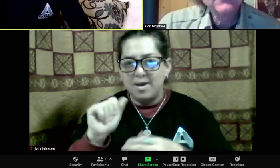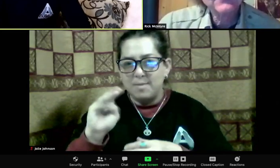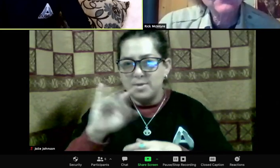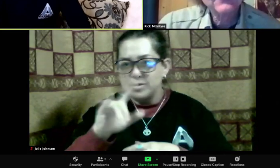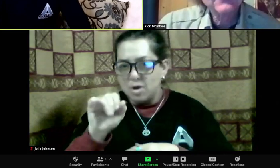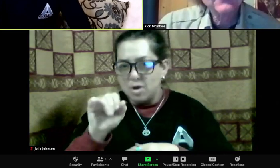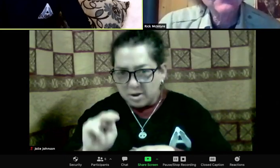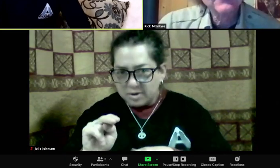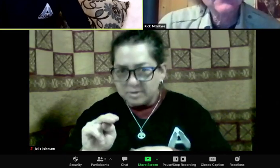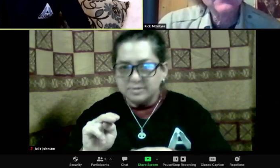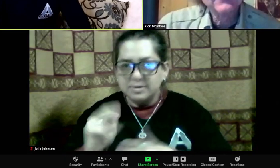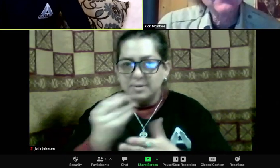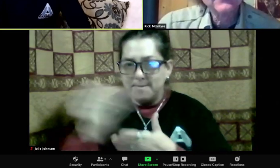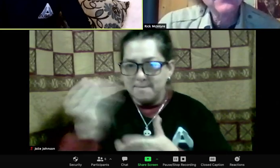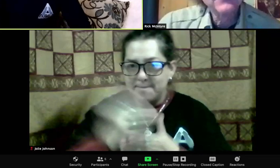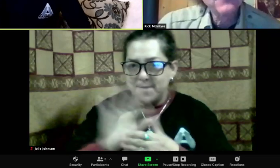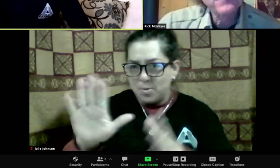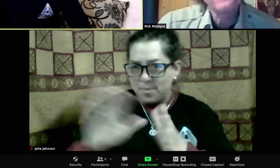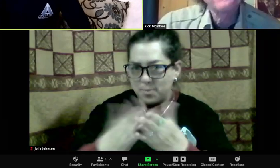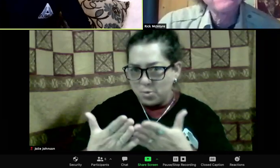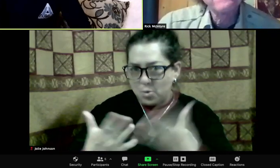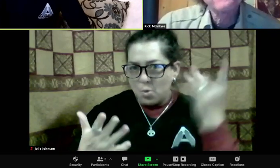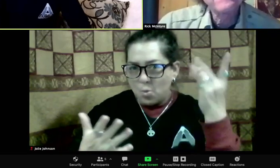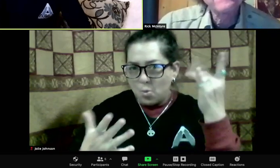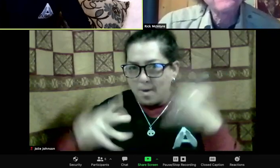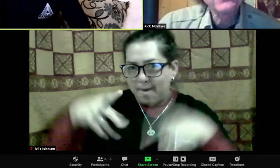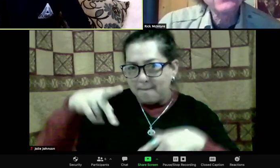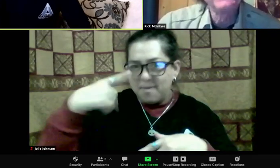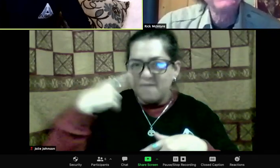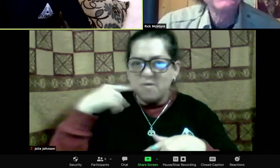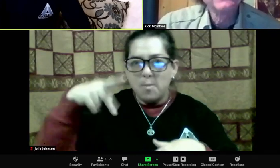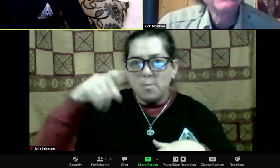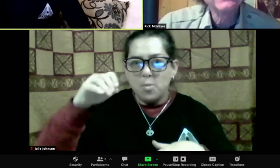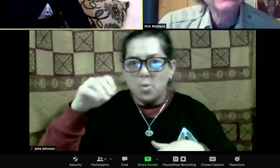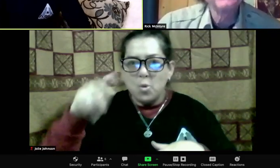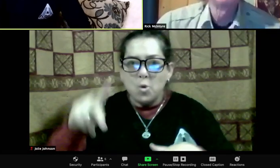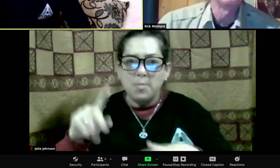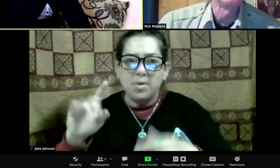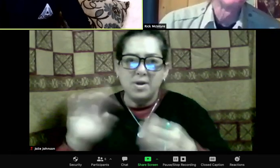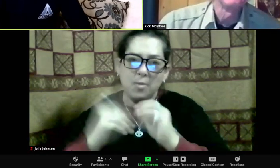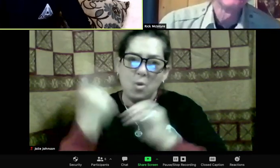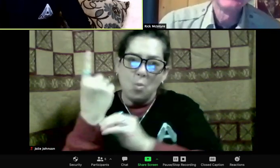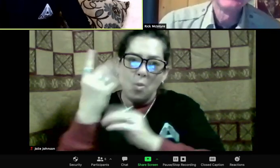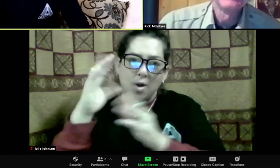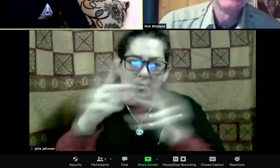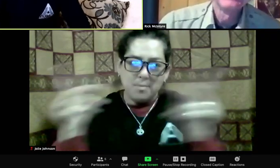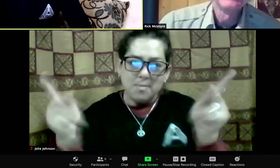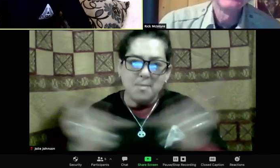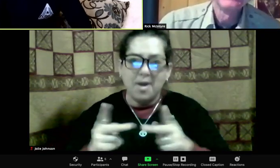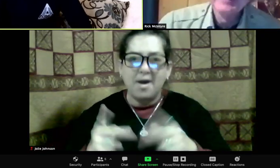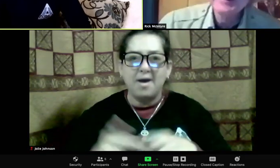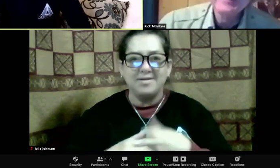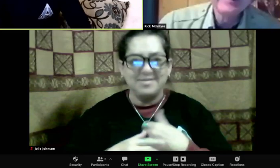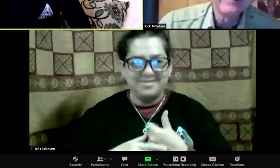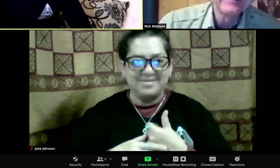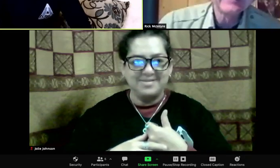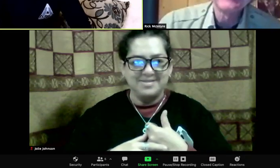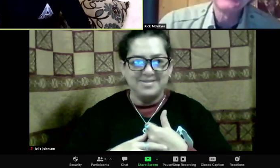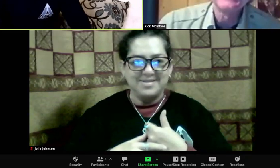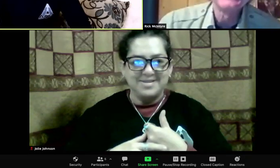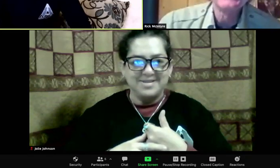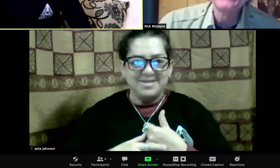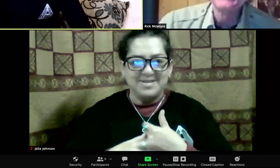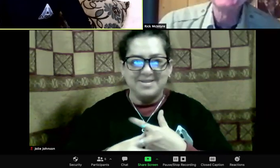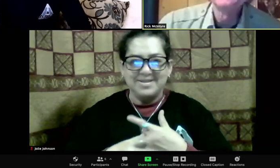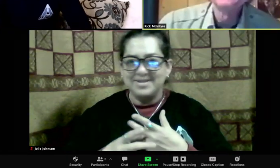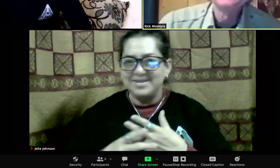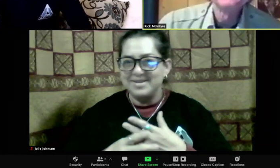get it. And so eventually she became so dominant that there was nothing much that her sister could do, but just leave. So